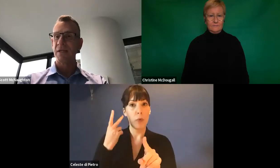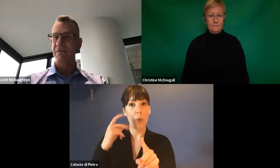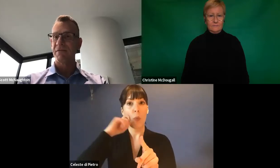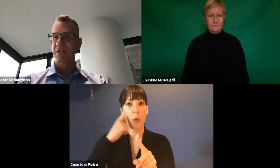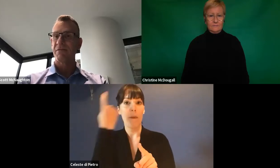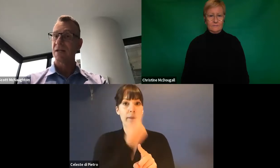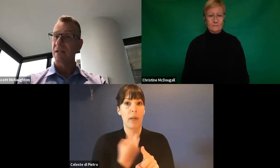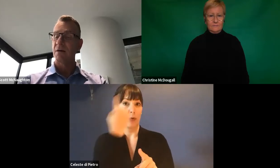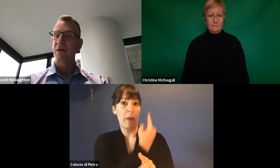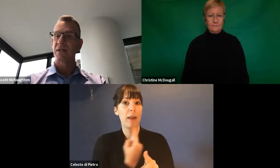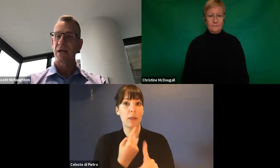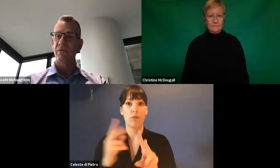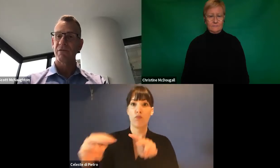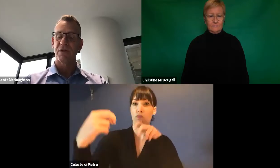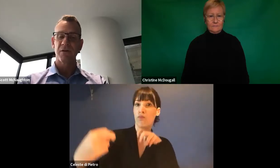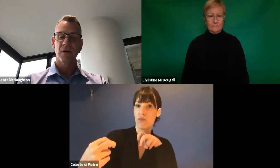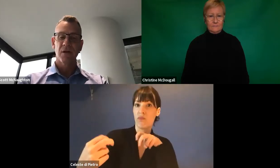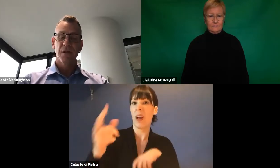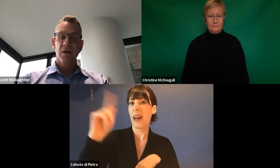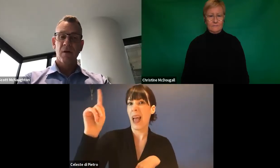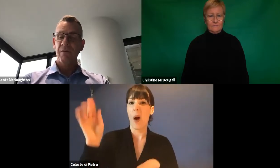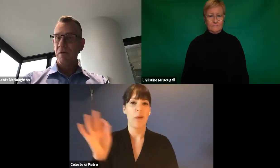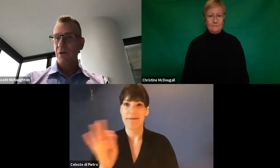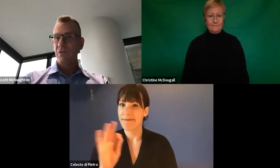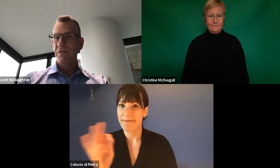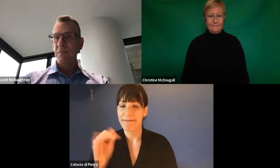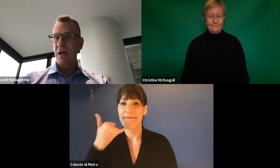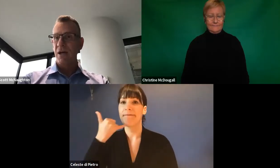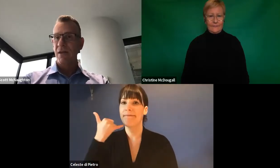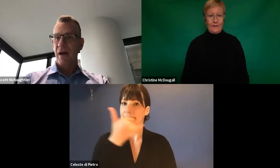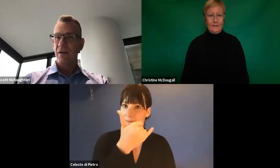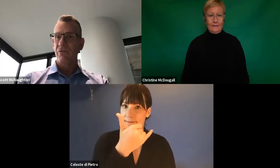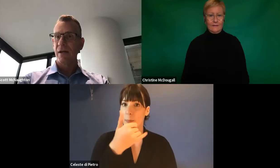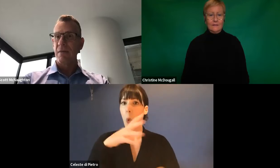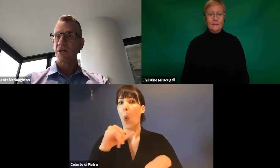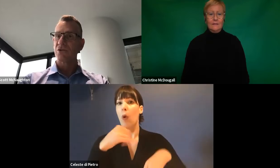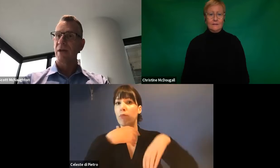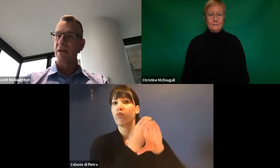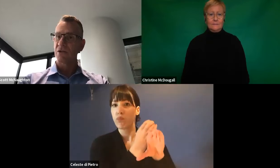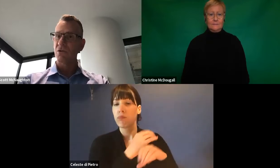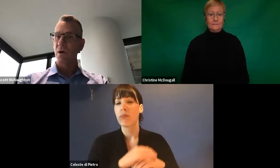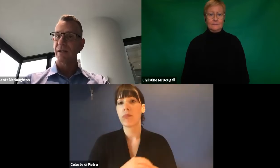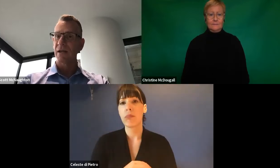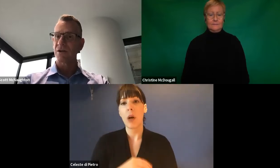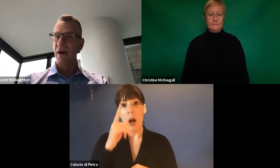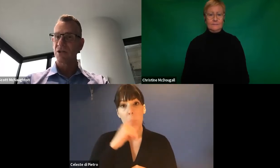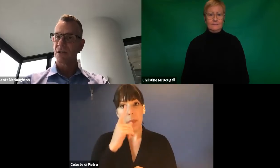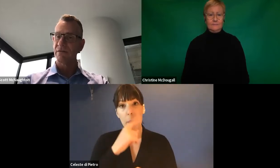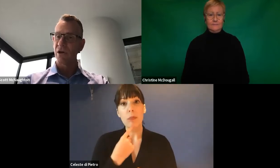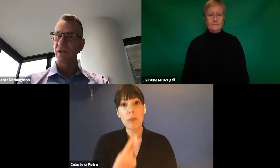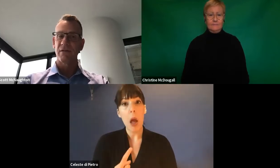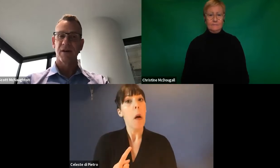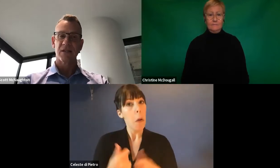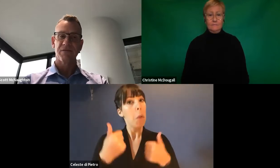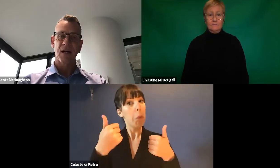normally be done face-to-face are now being done over the phone. And we've had pretty good feedback around that, really making sure that there's still quality interactions,